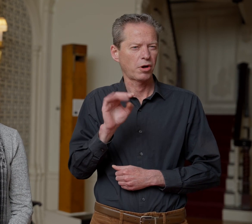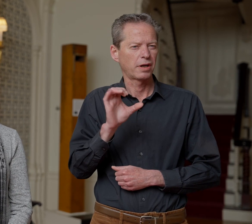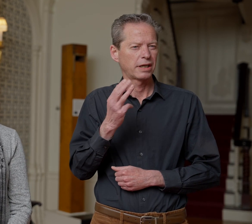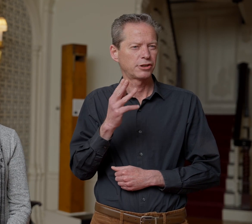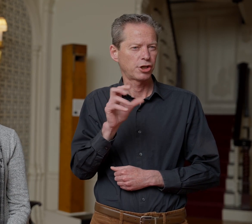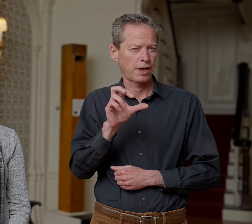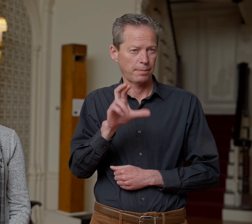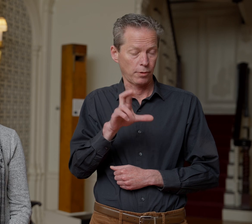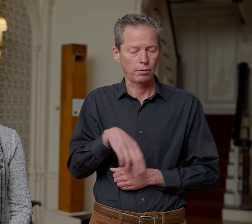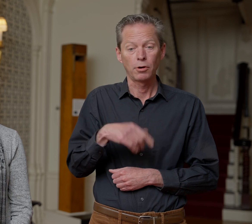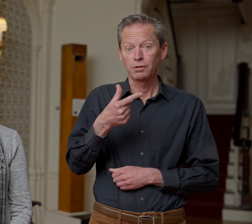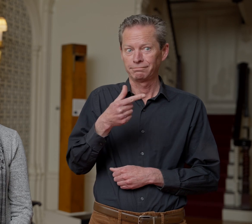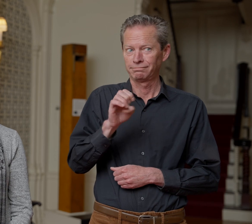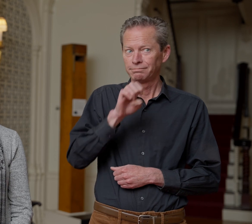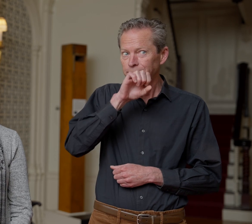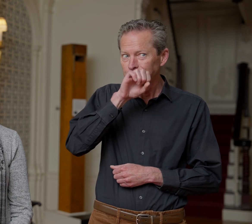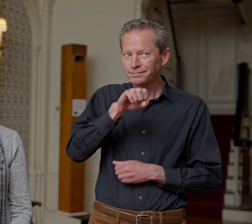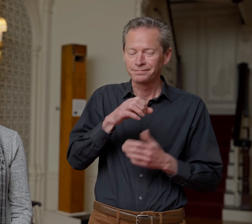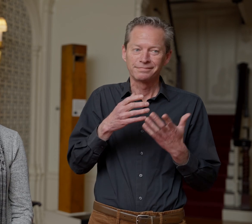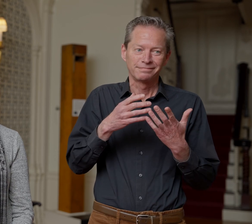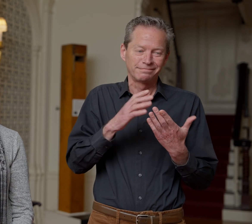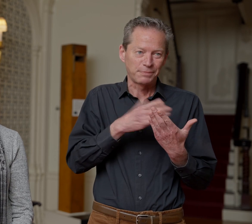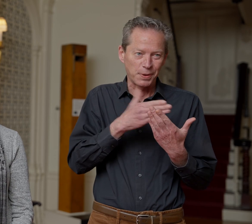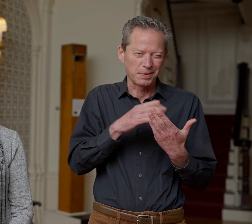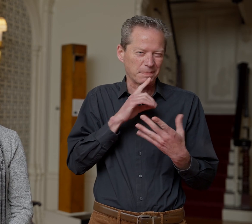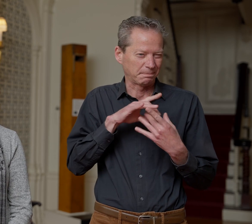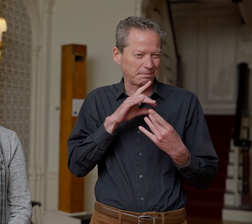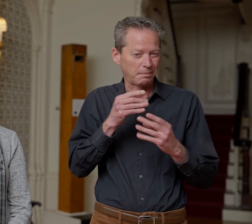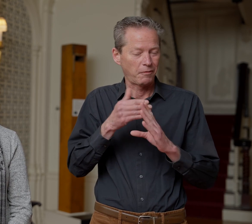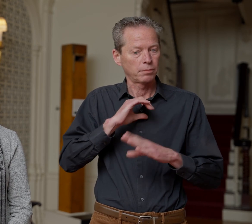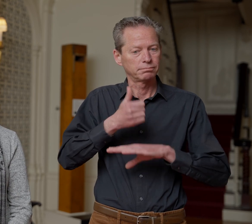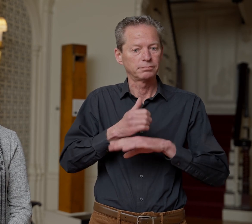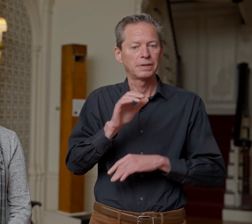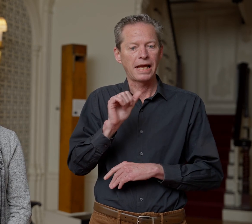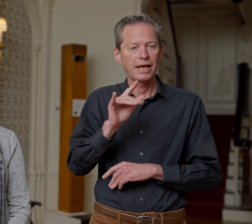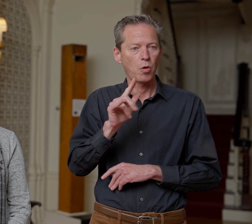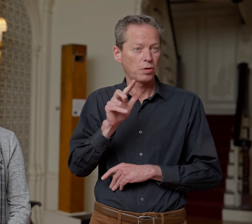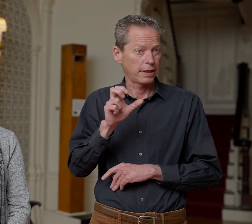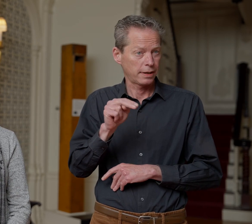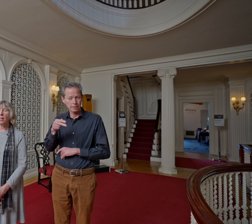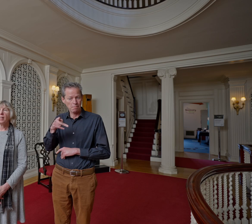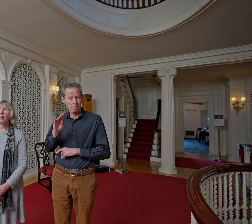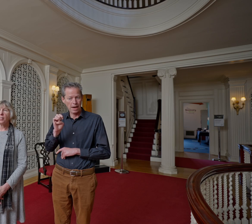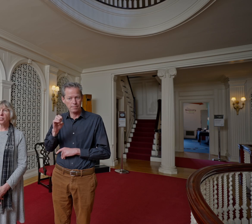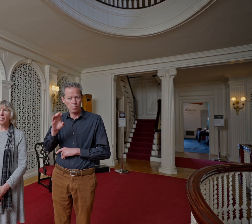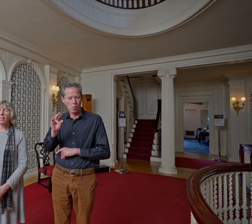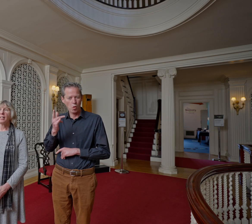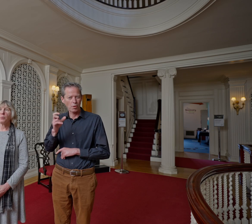Mr. Eastman loved music, as I mentioned, and so he installed an Aeolian Pipe Organ in his home. Initially, it